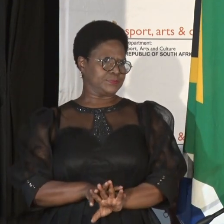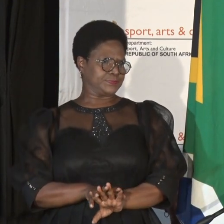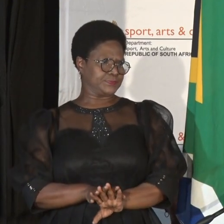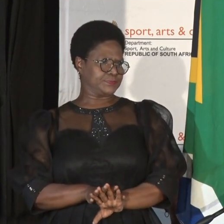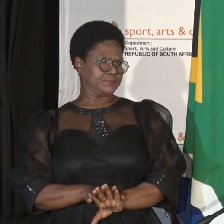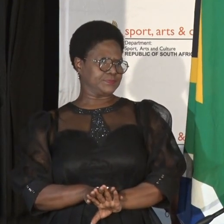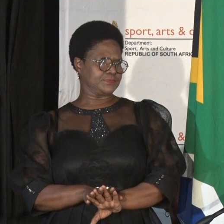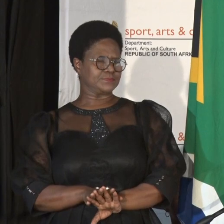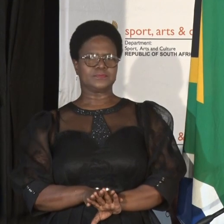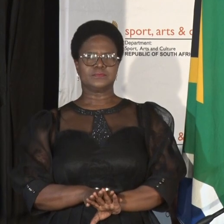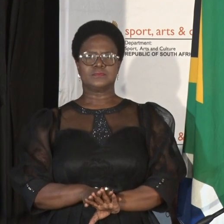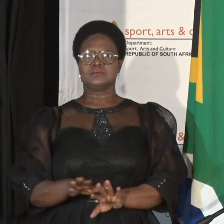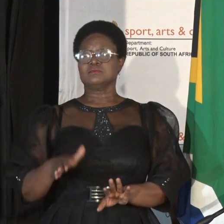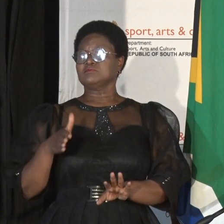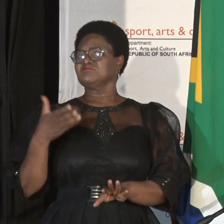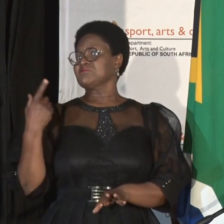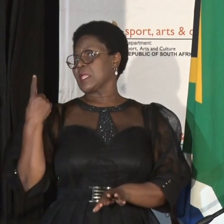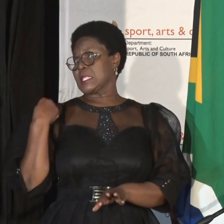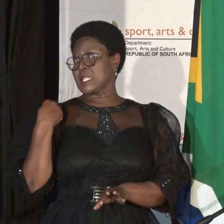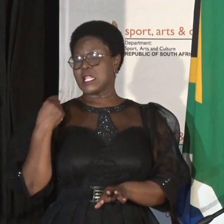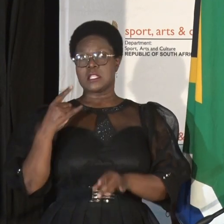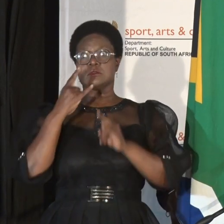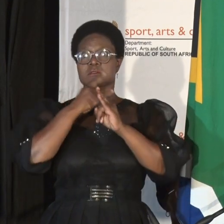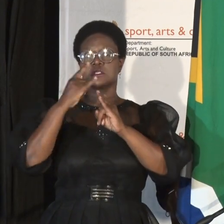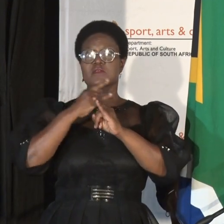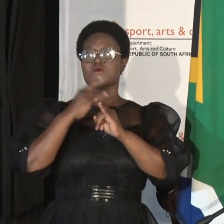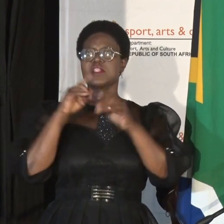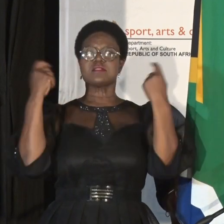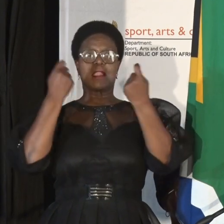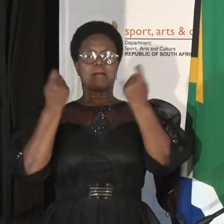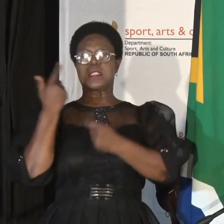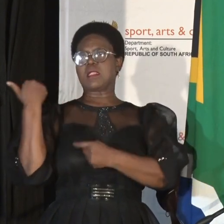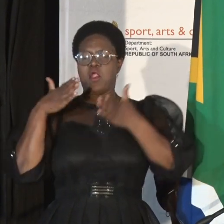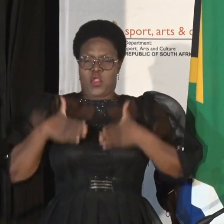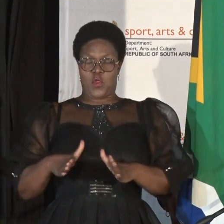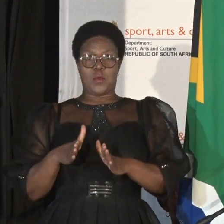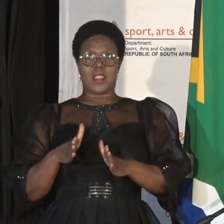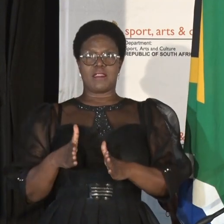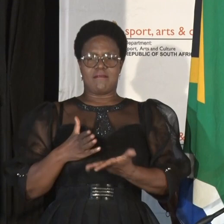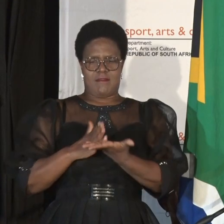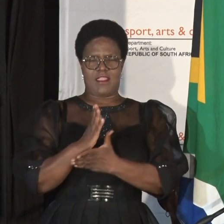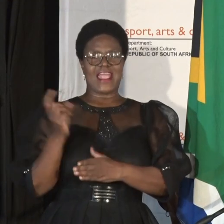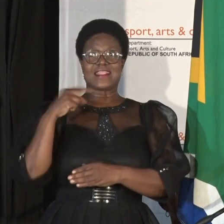we just had a successful celebration of Human Rights Day in DR.